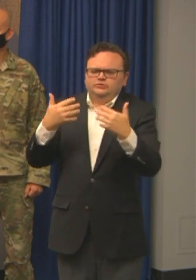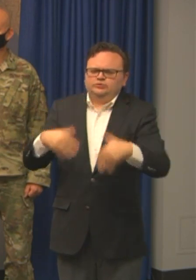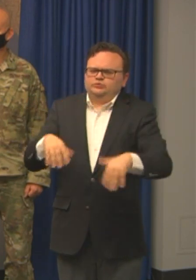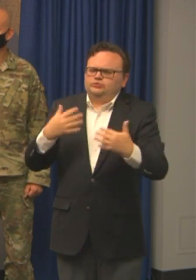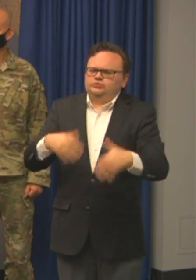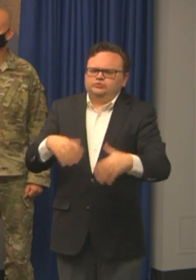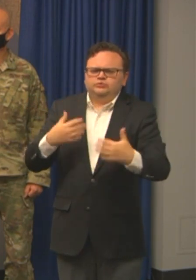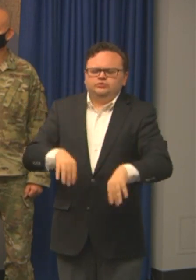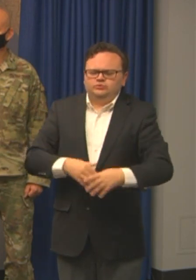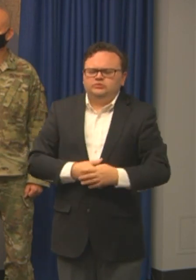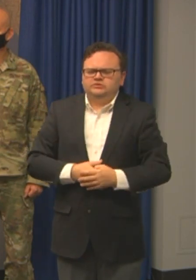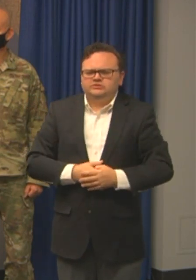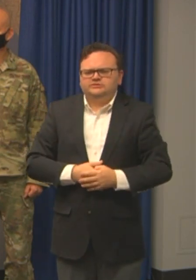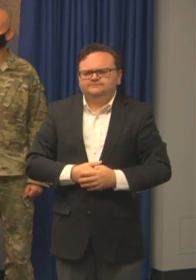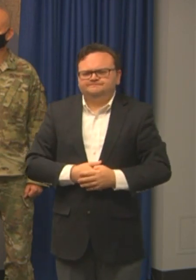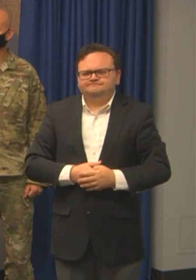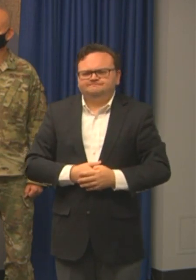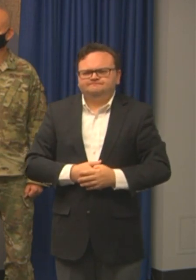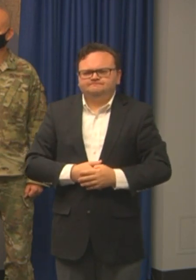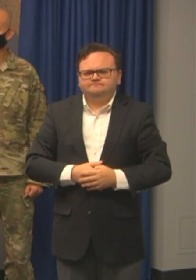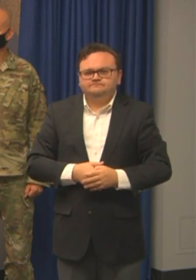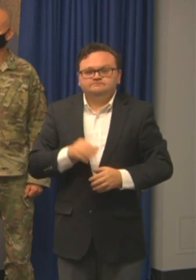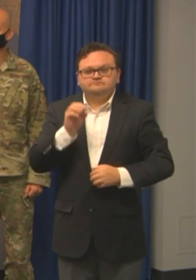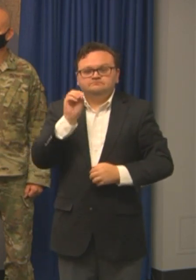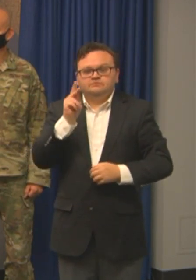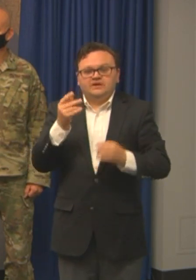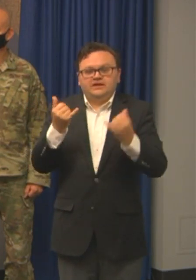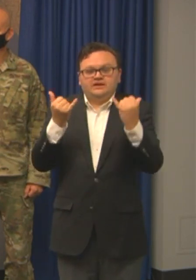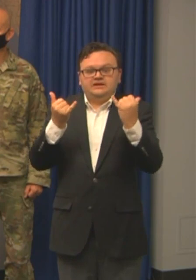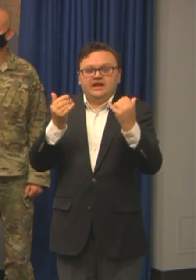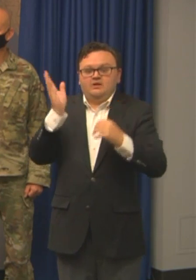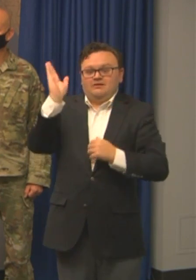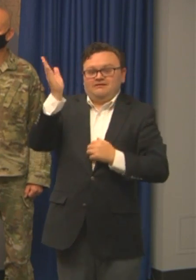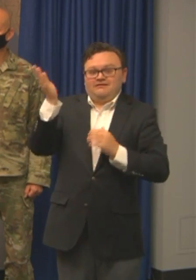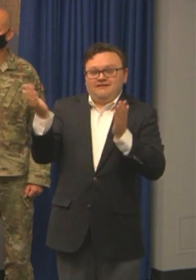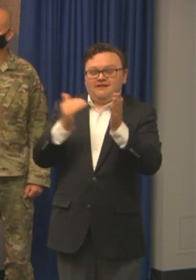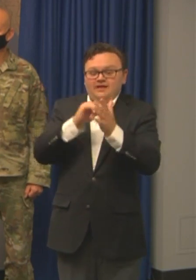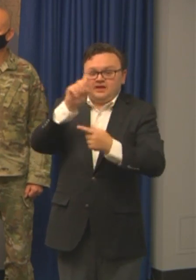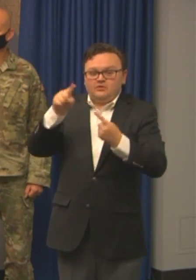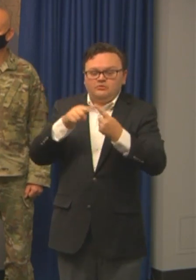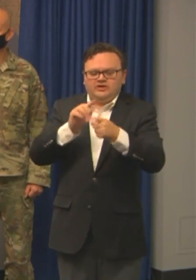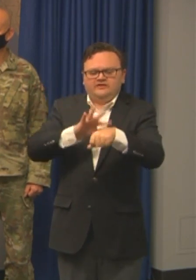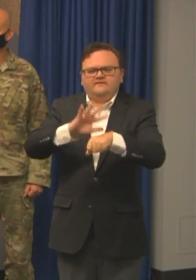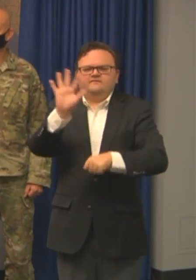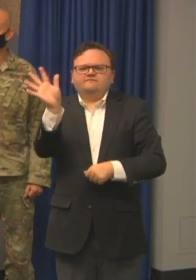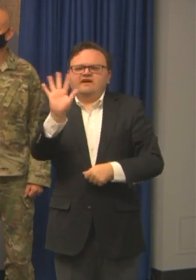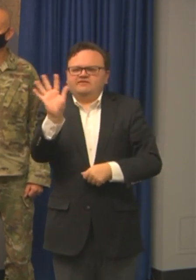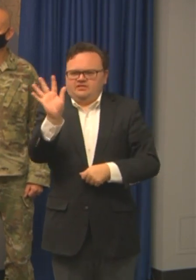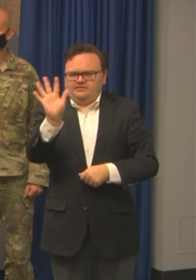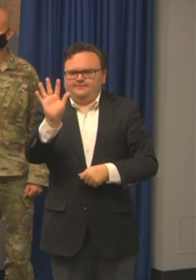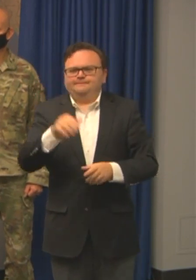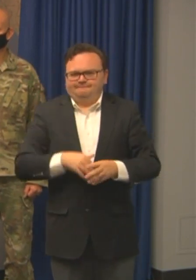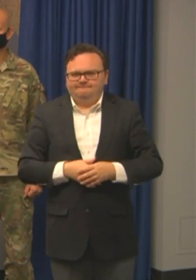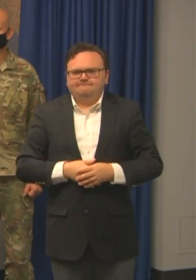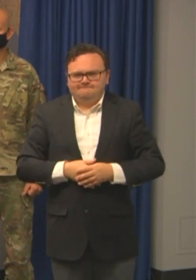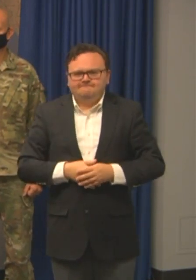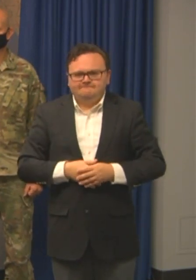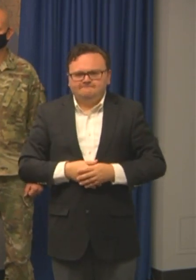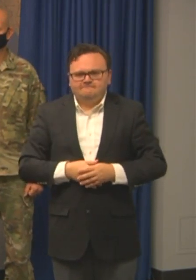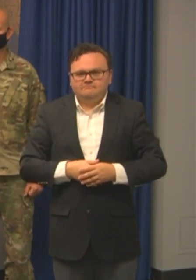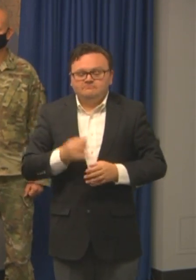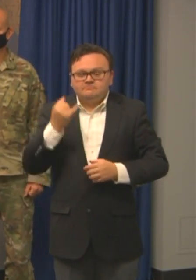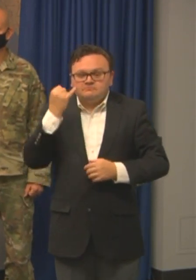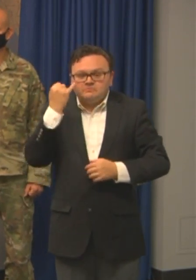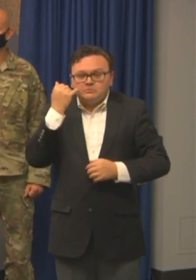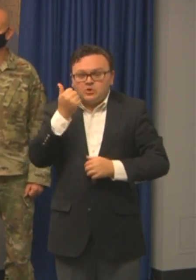when you're dealing with a prison setting. All right, well, we're going to do another update, probably about five o'clock. And if there's